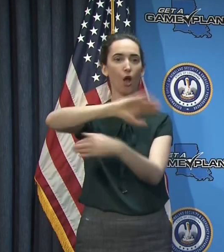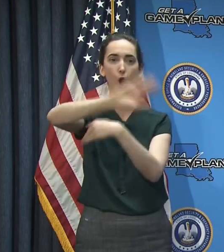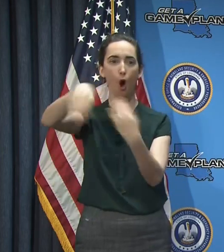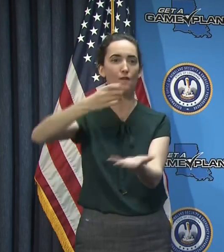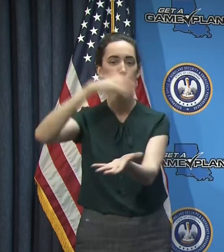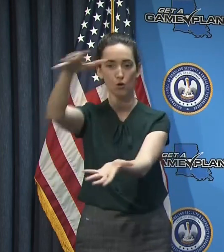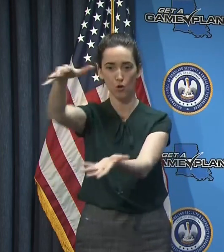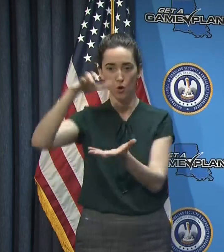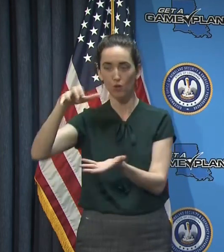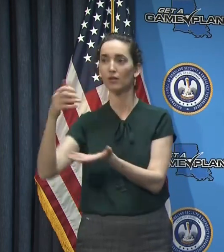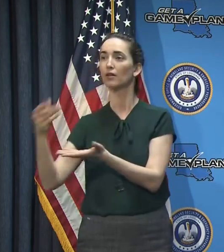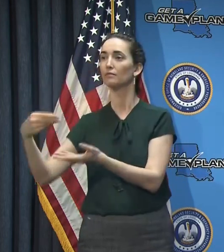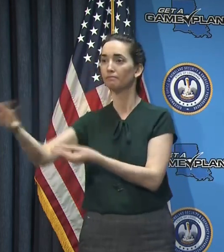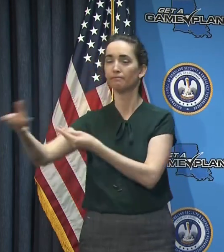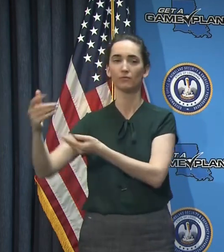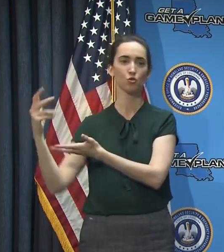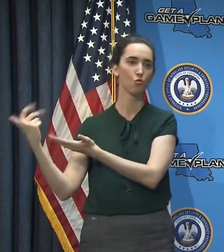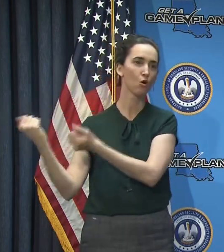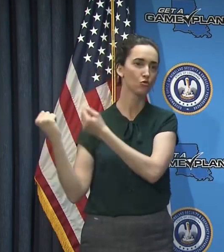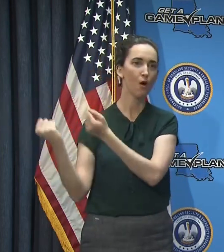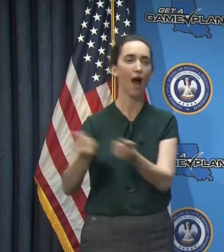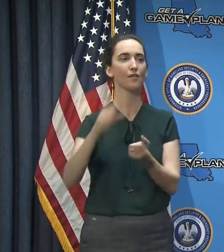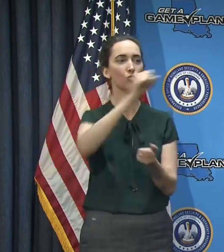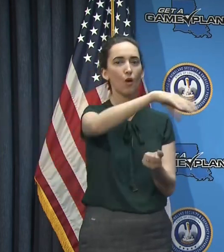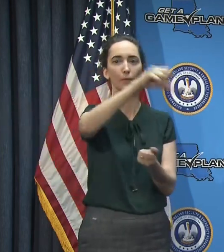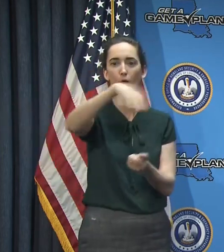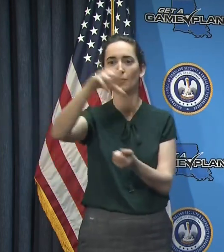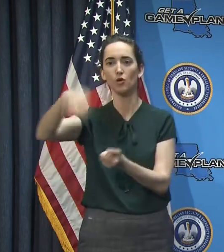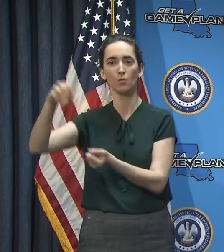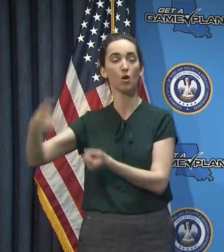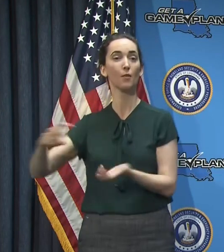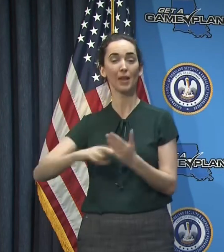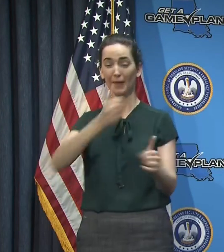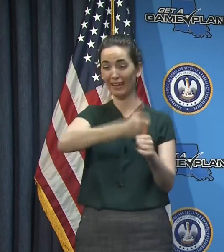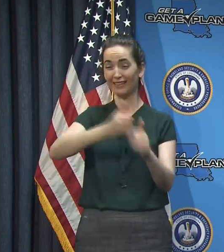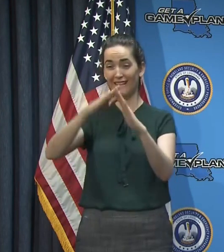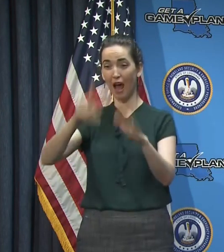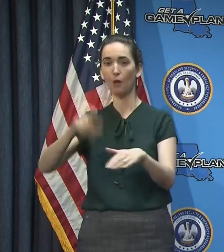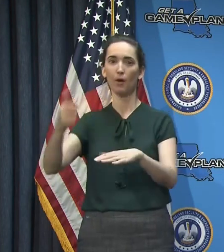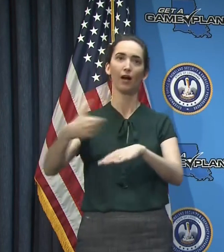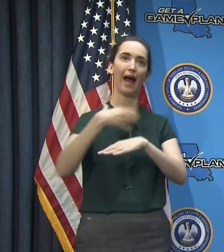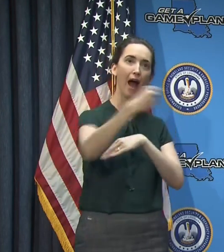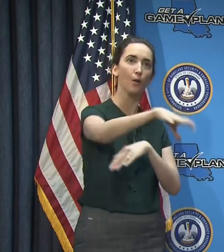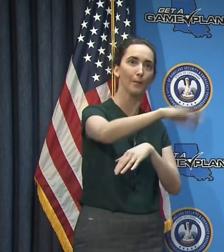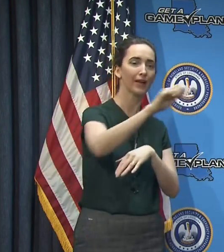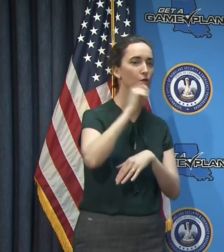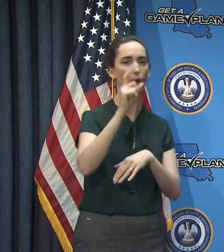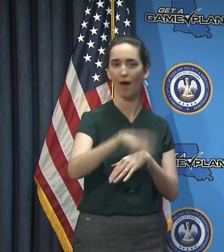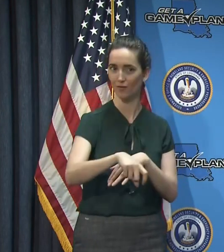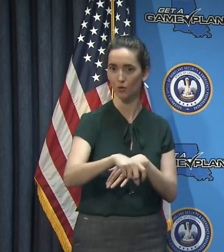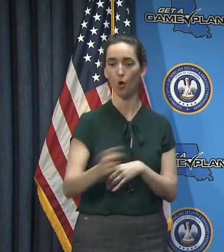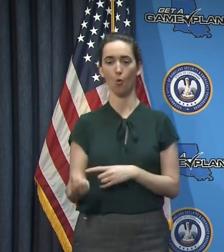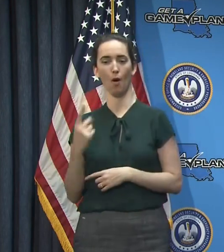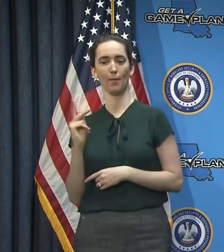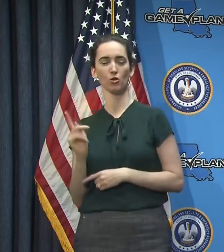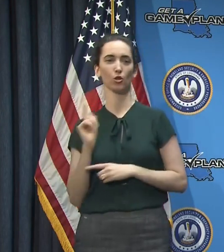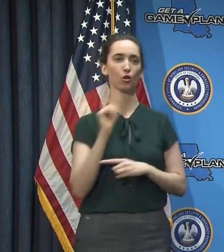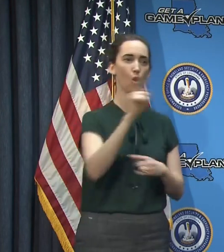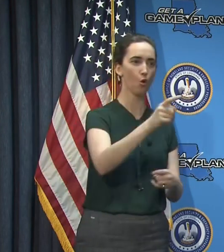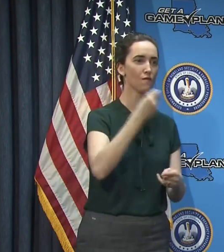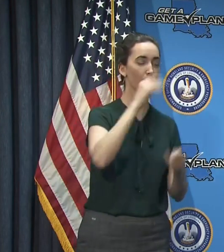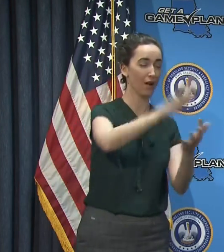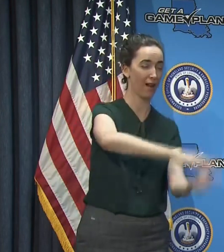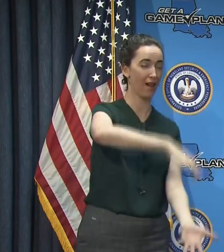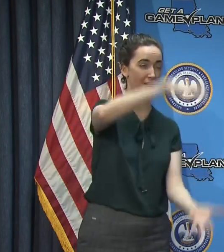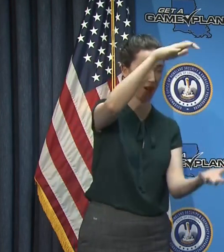once and help reduce the number of people have to having to go out and make contact with other individuals. So that is the Next